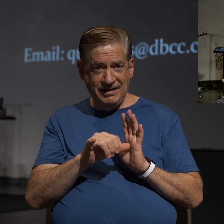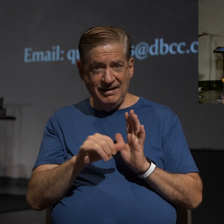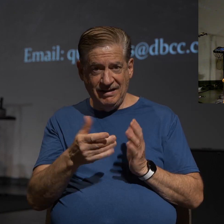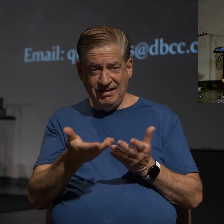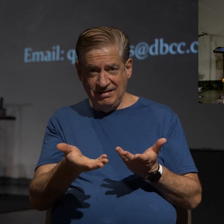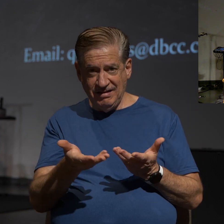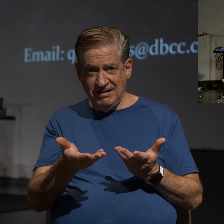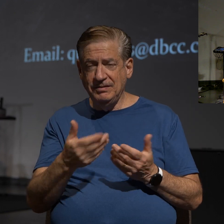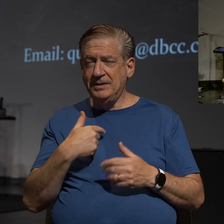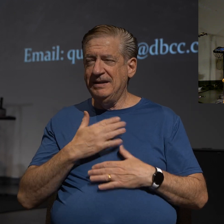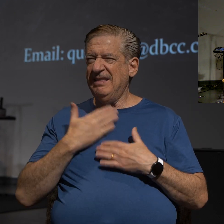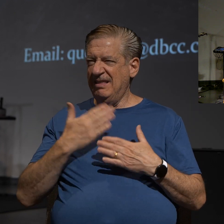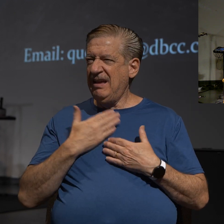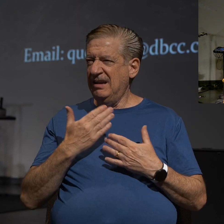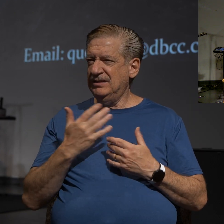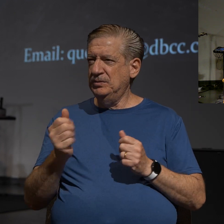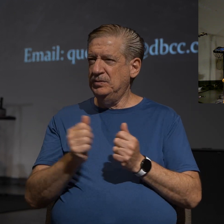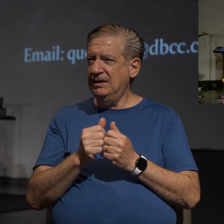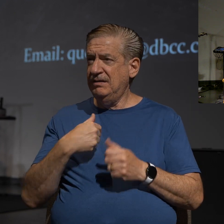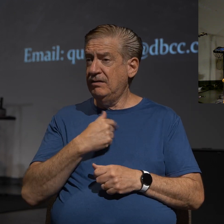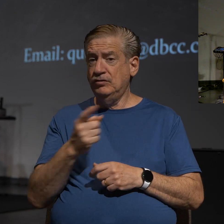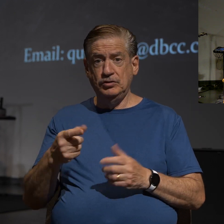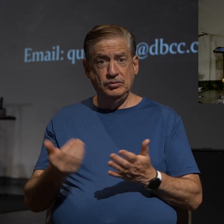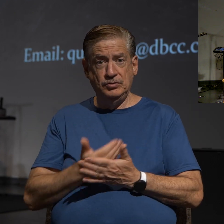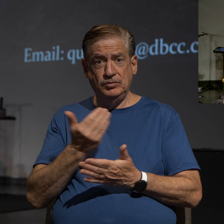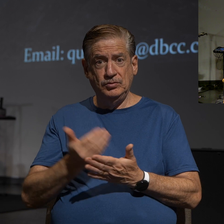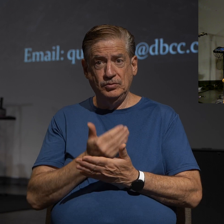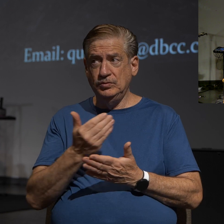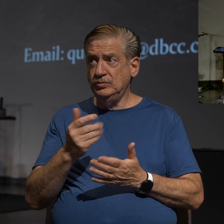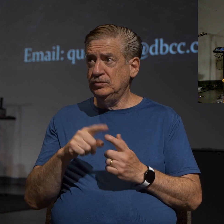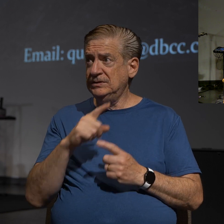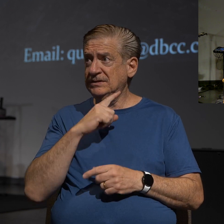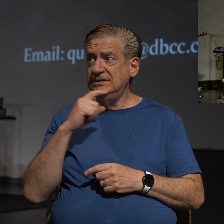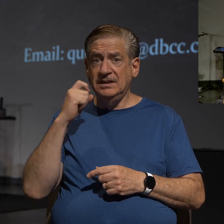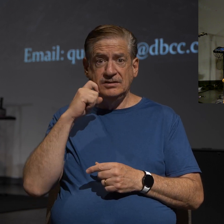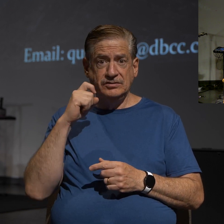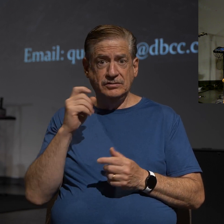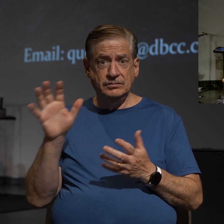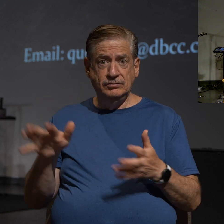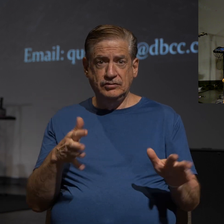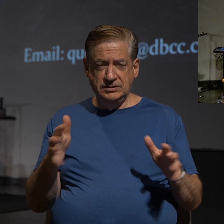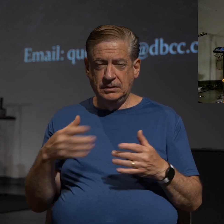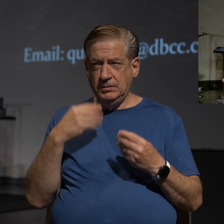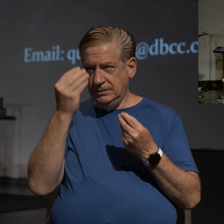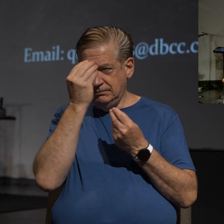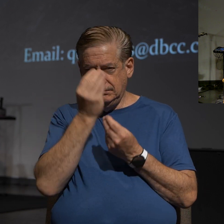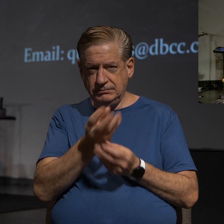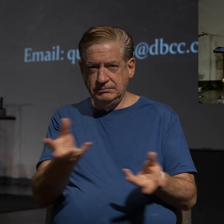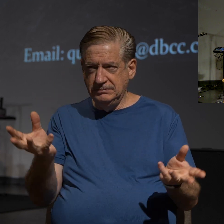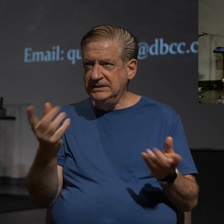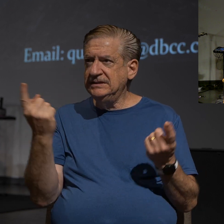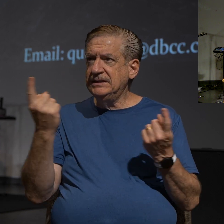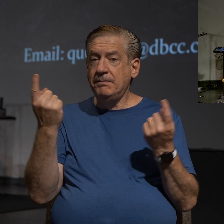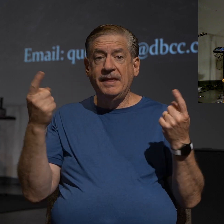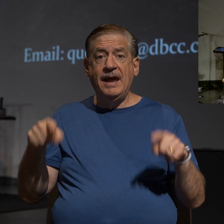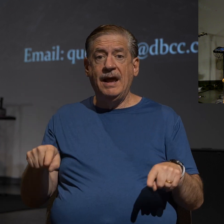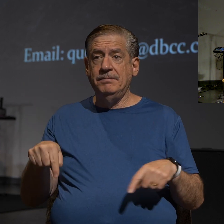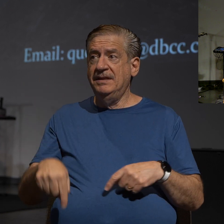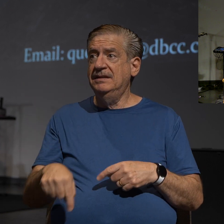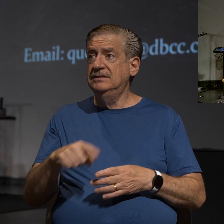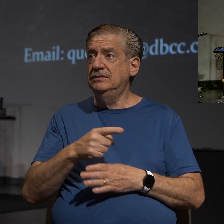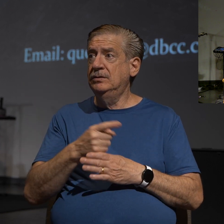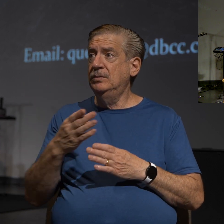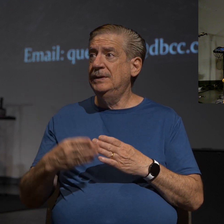morning. And if you're relatively new to Desert Breeze, I want to let you in on a little something that's happening this weekend.